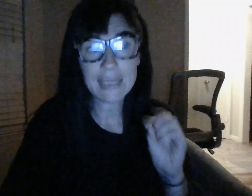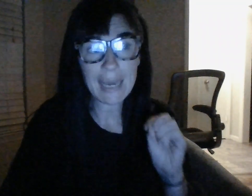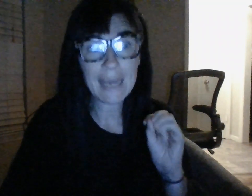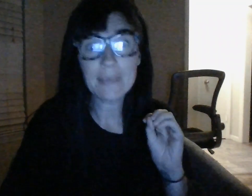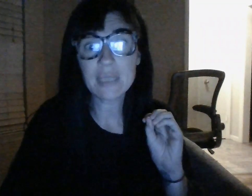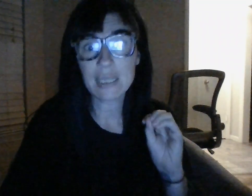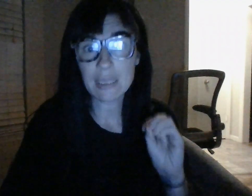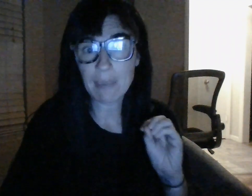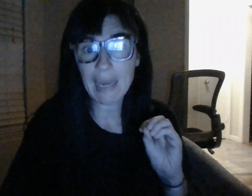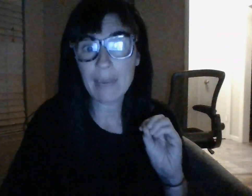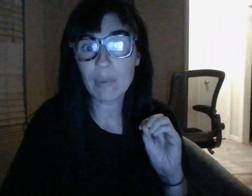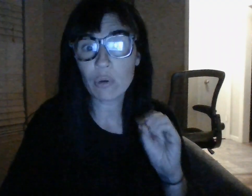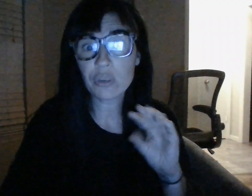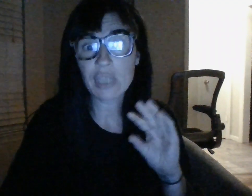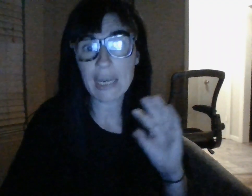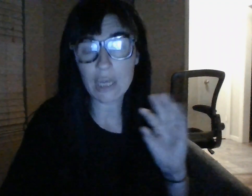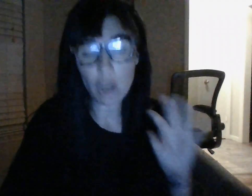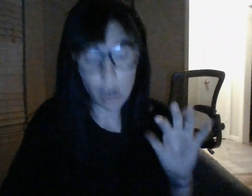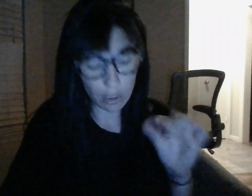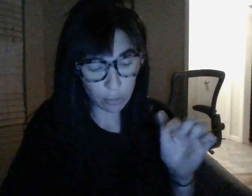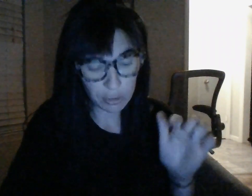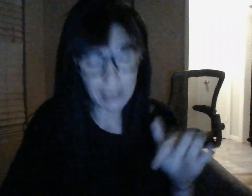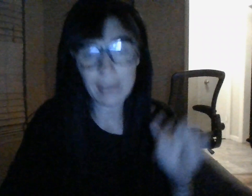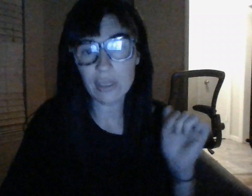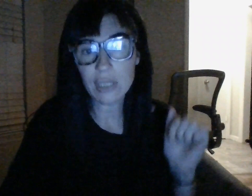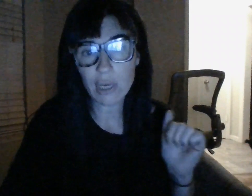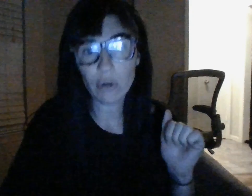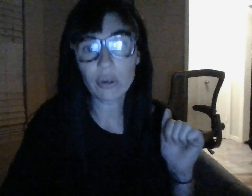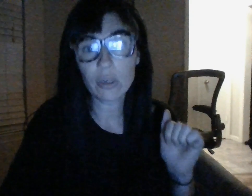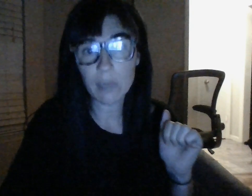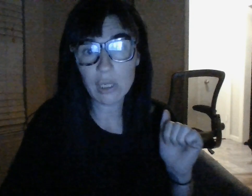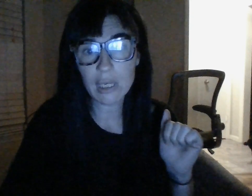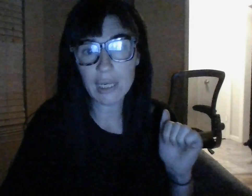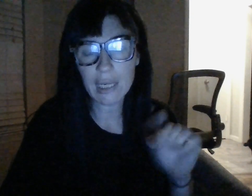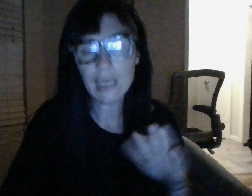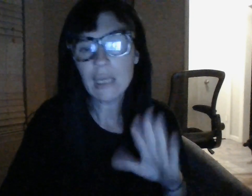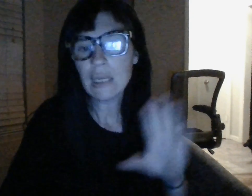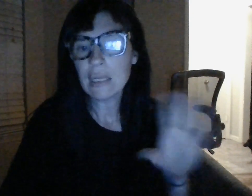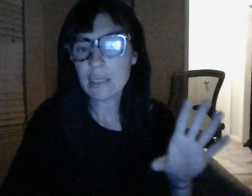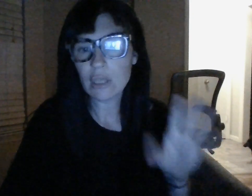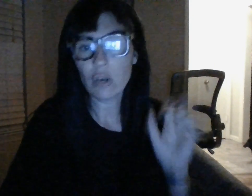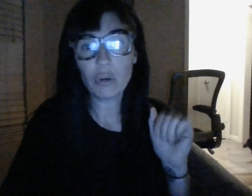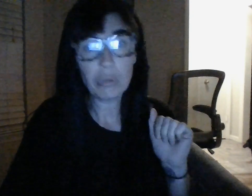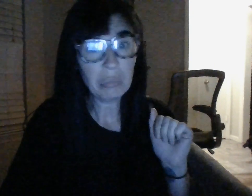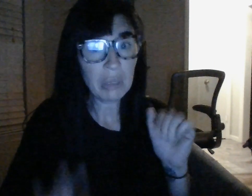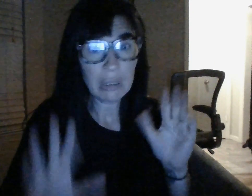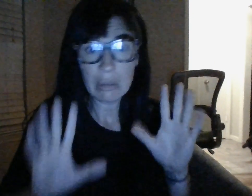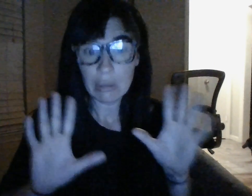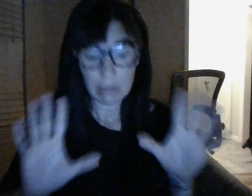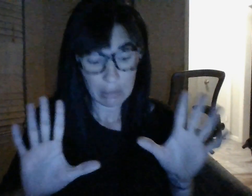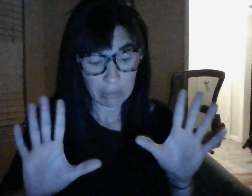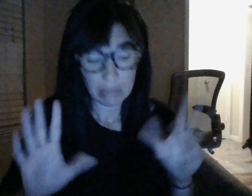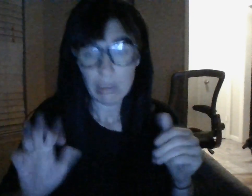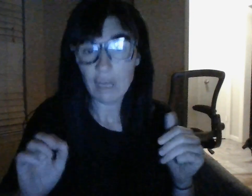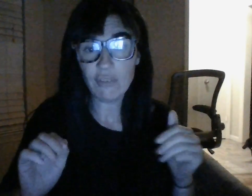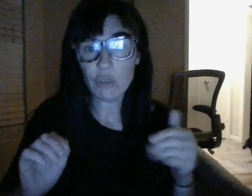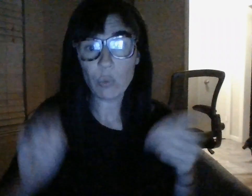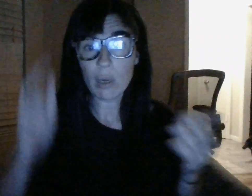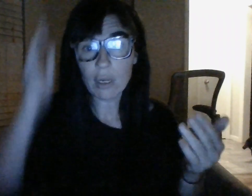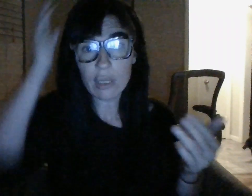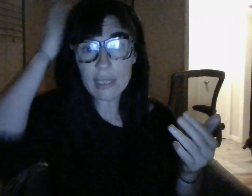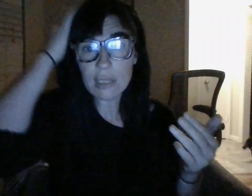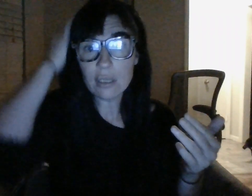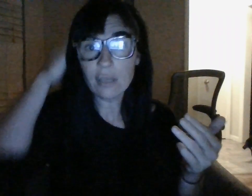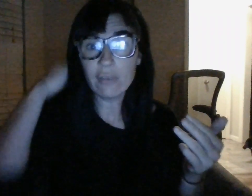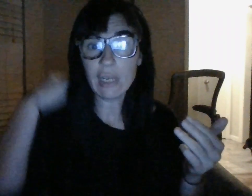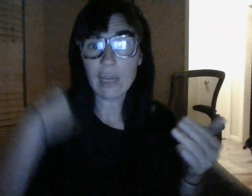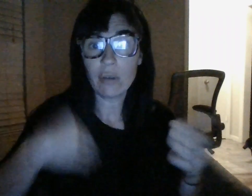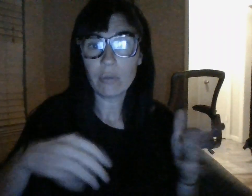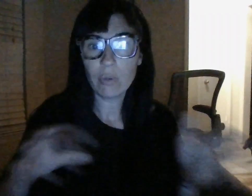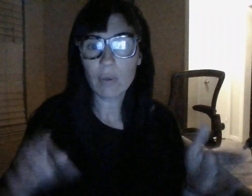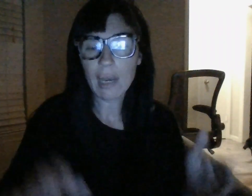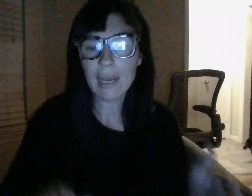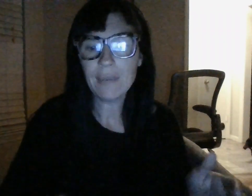scams and spammers and conners in the tarot community so if you want to listen to the video okay